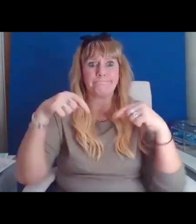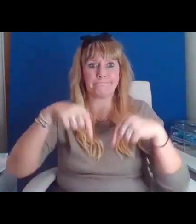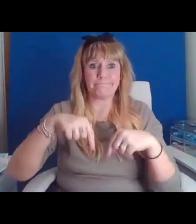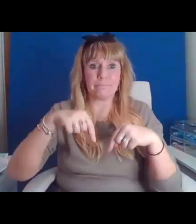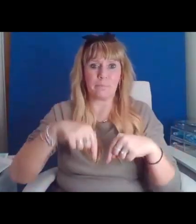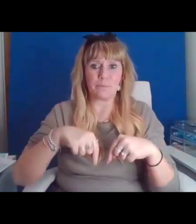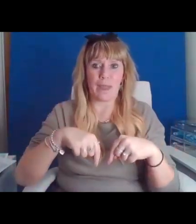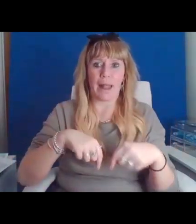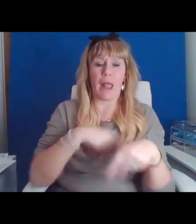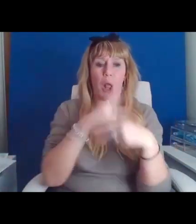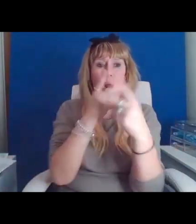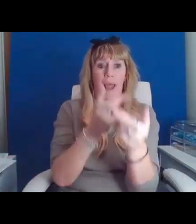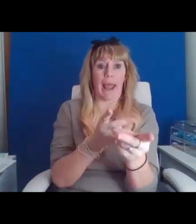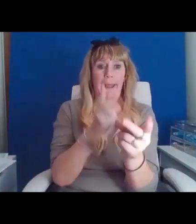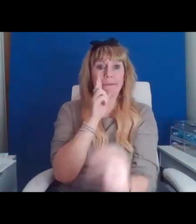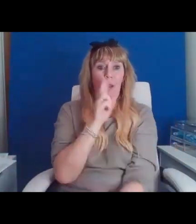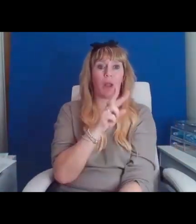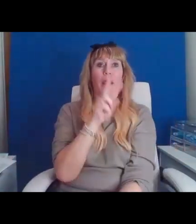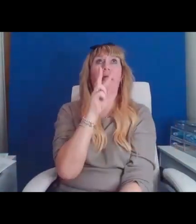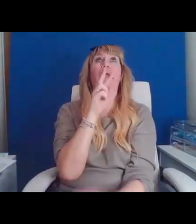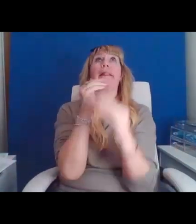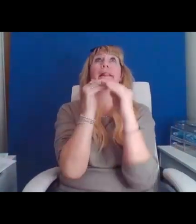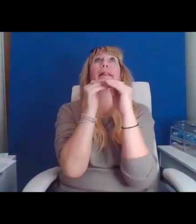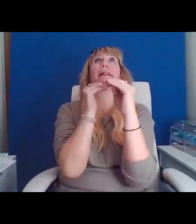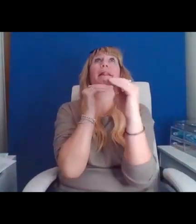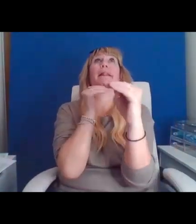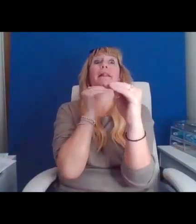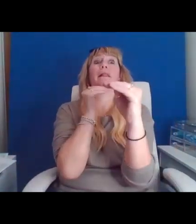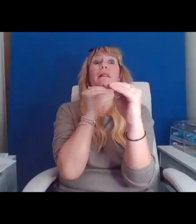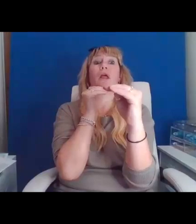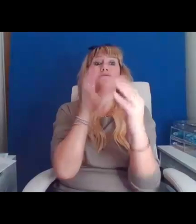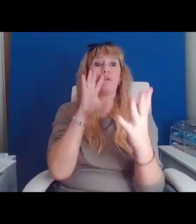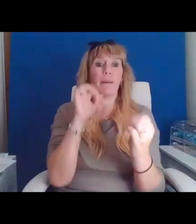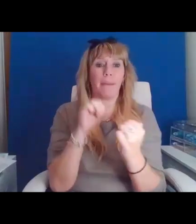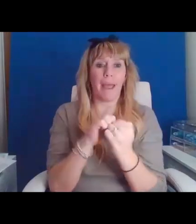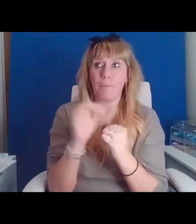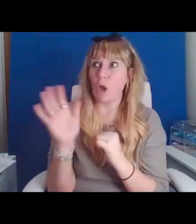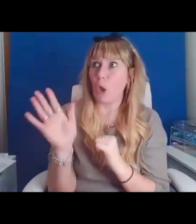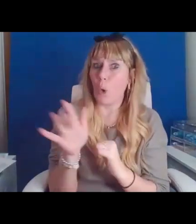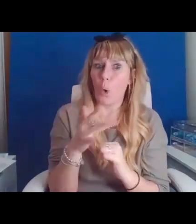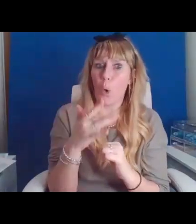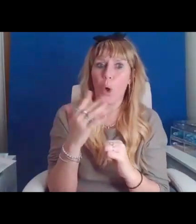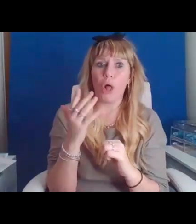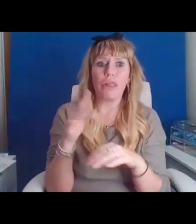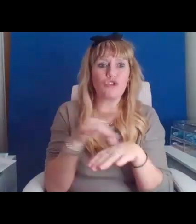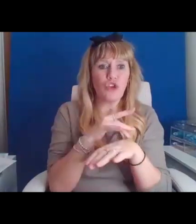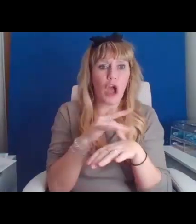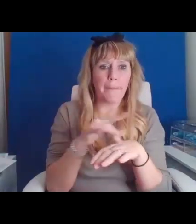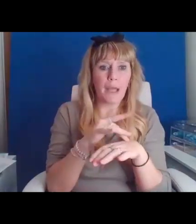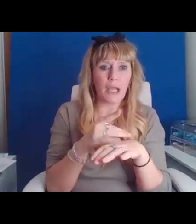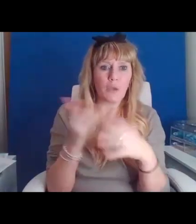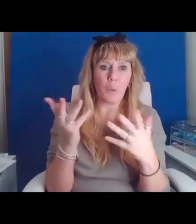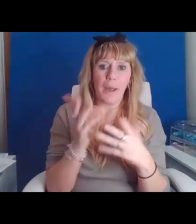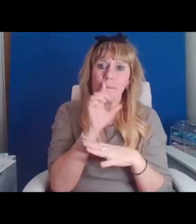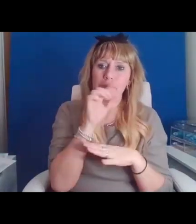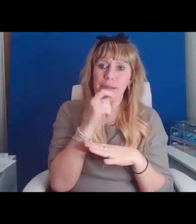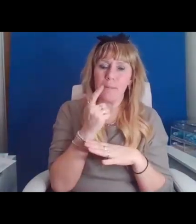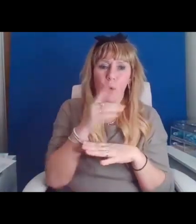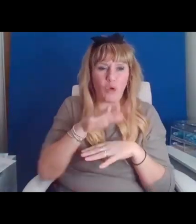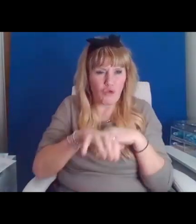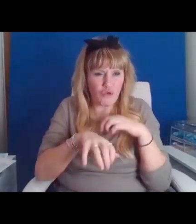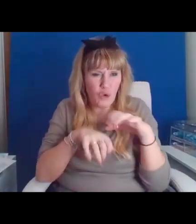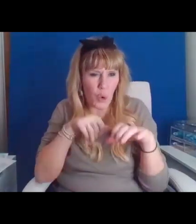ceiling, remembering all those dramas where people crawl improbably through ceiling ducts to save the day.